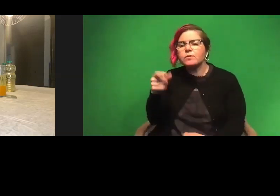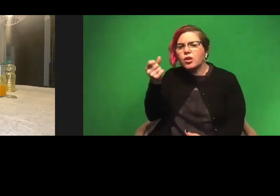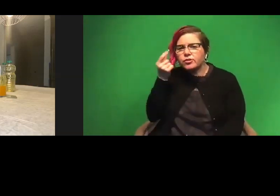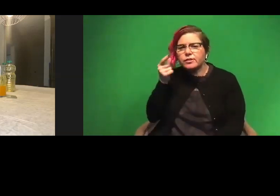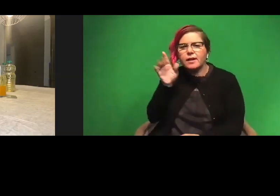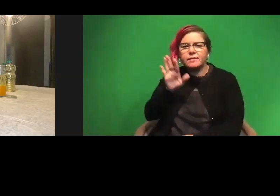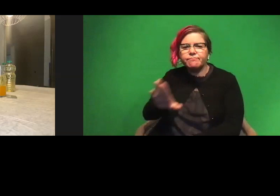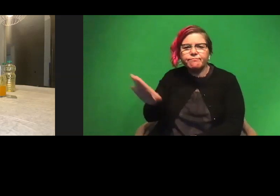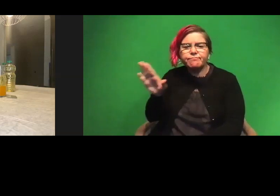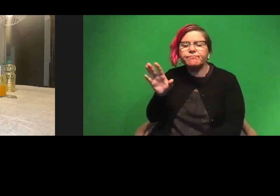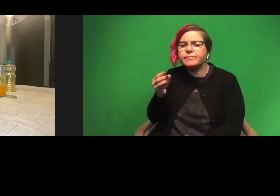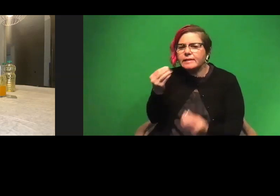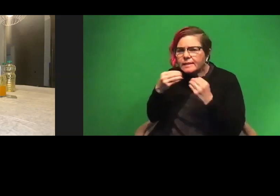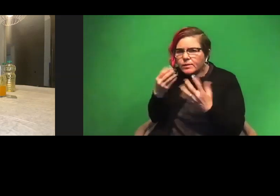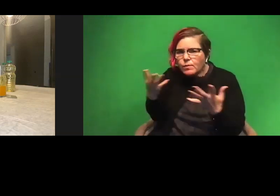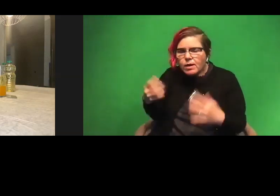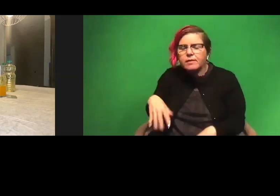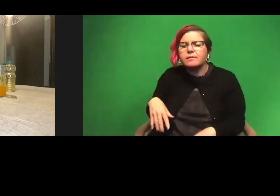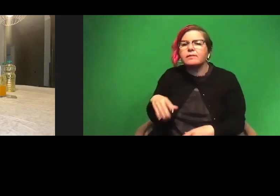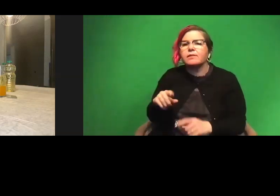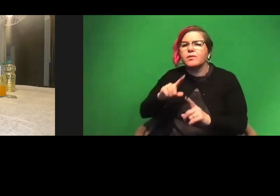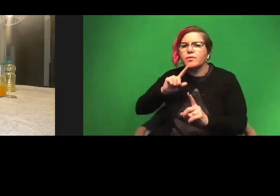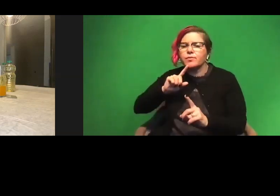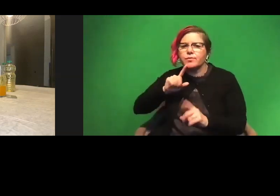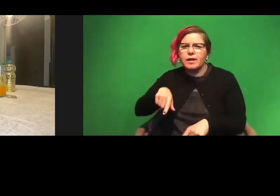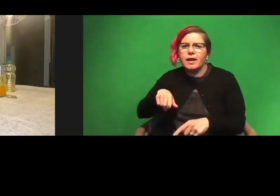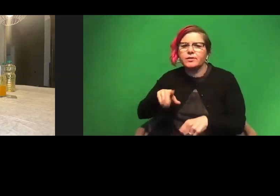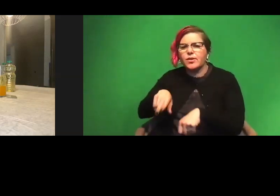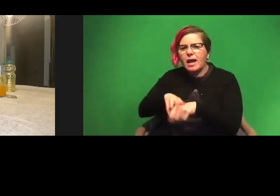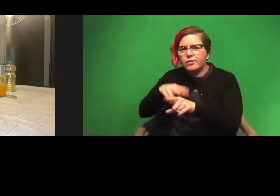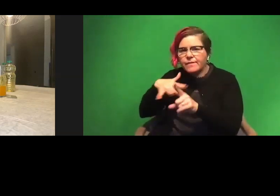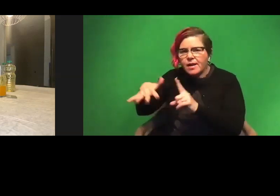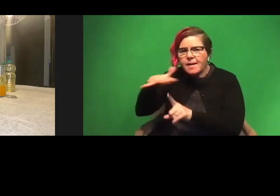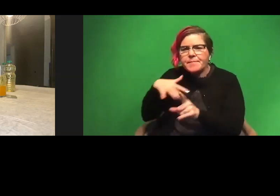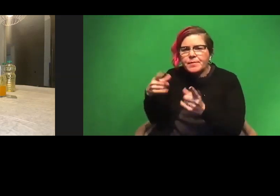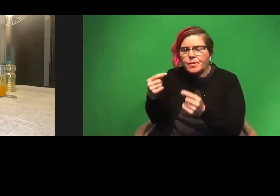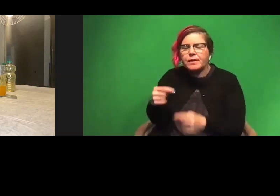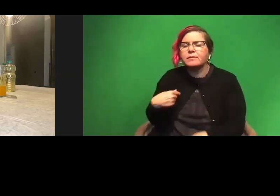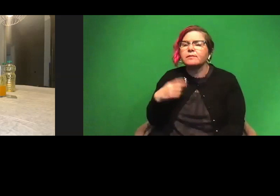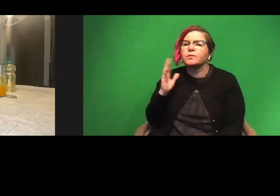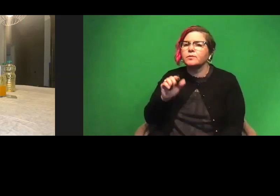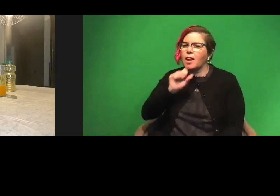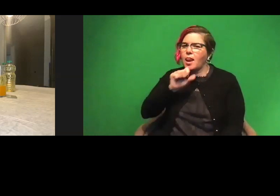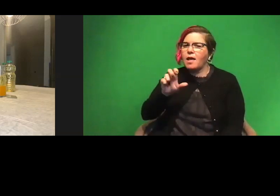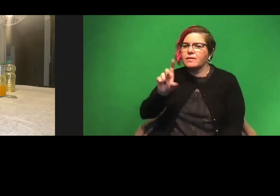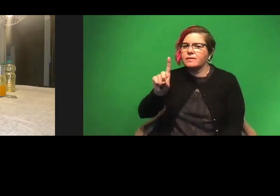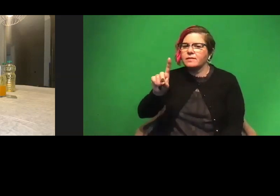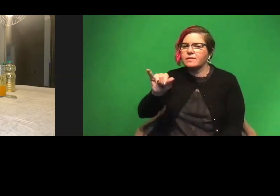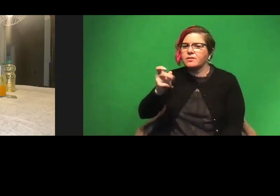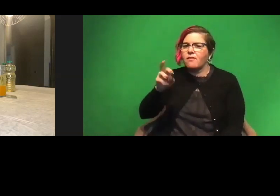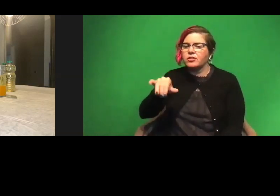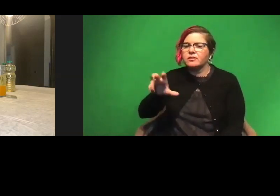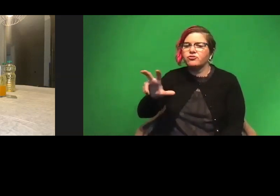what they eat and how they react to your natural environment and stuff like that. used to love discovery channel and stuff. So